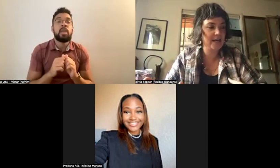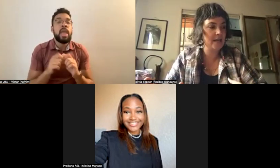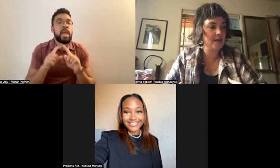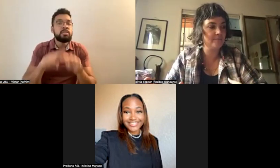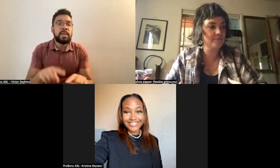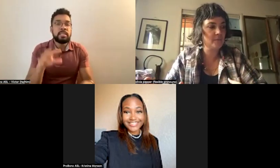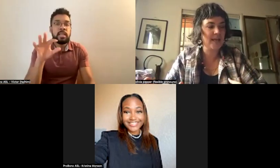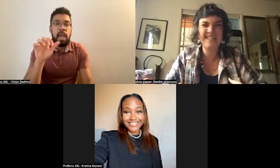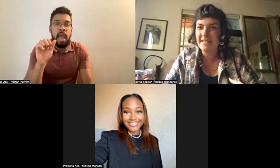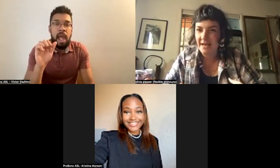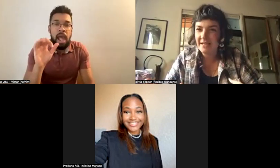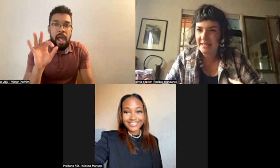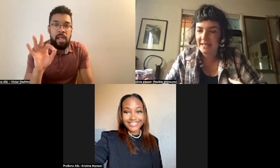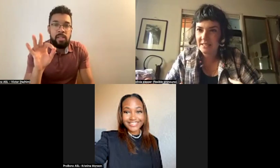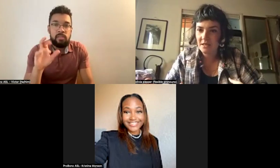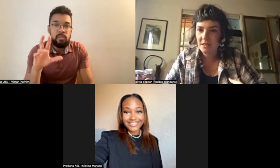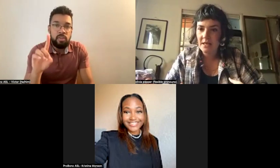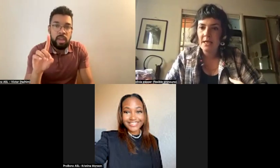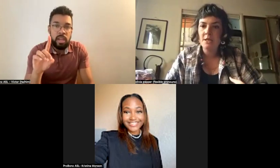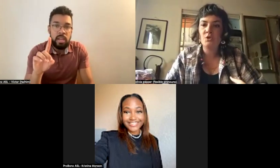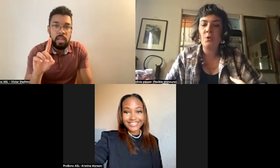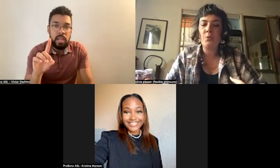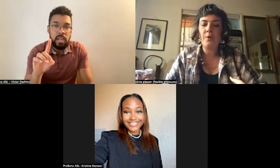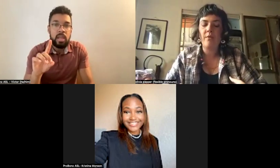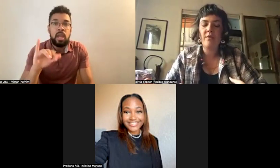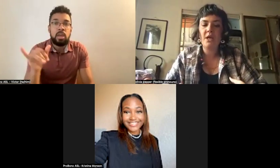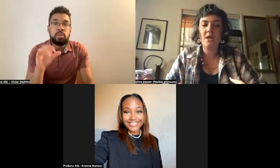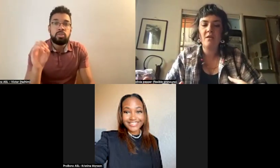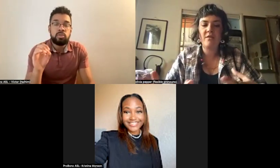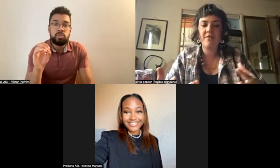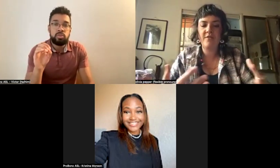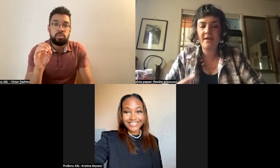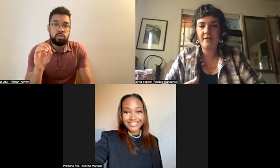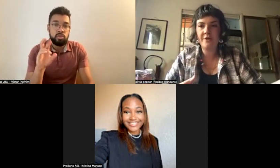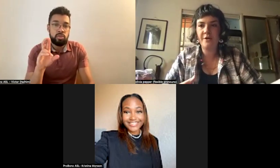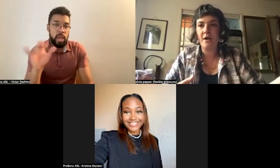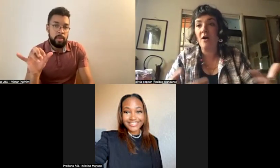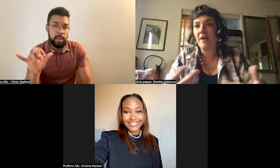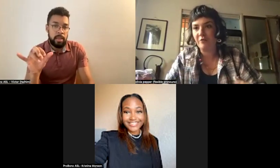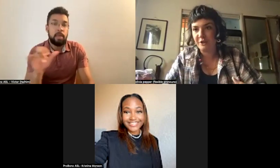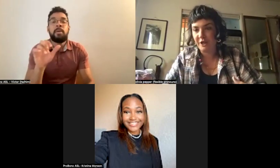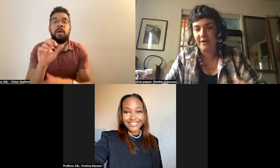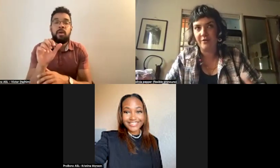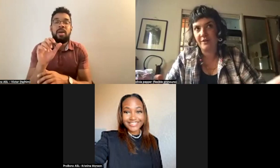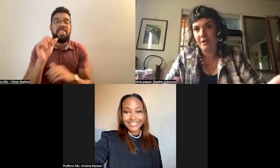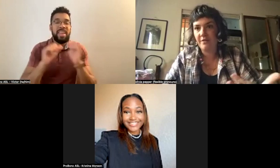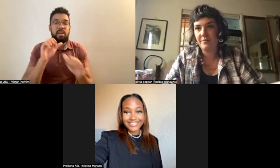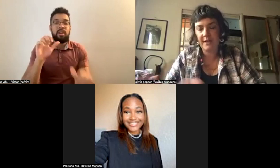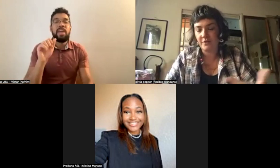in, um, 1896. So the theater of Alfred Jerry